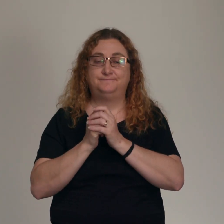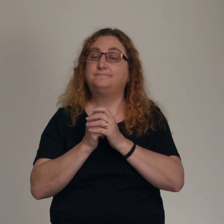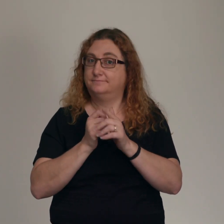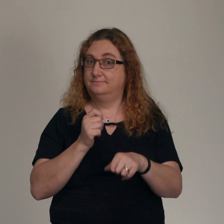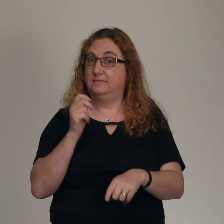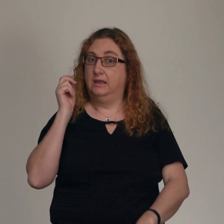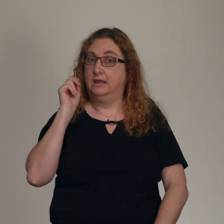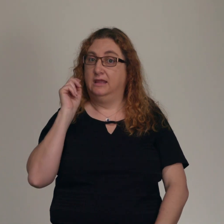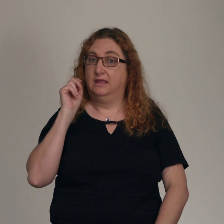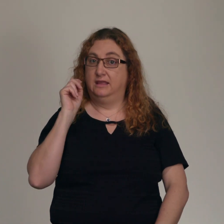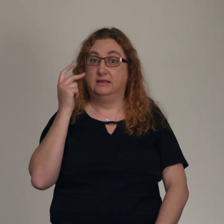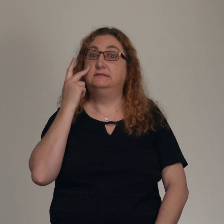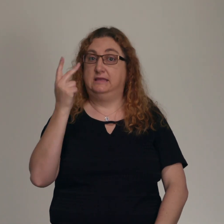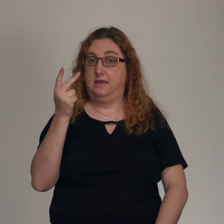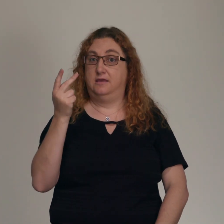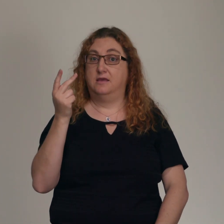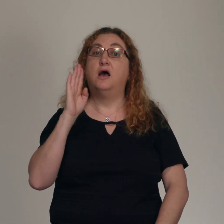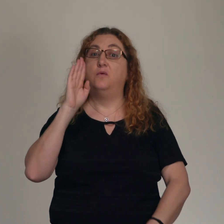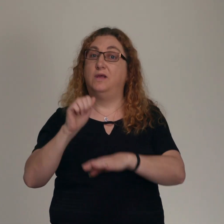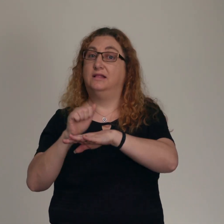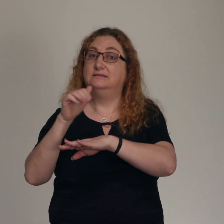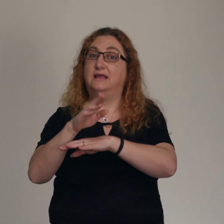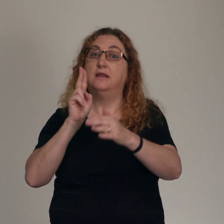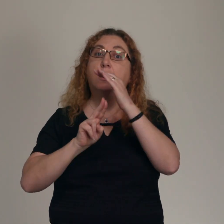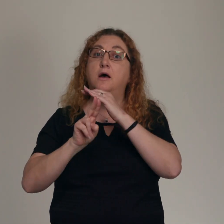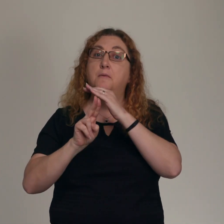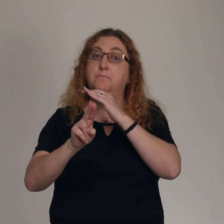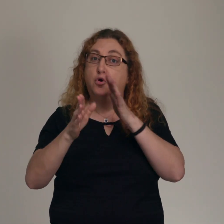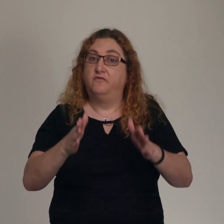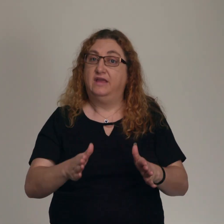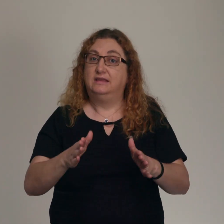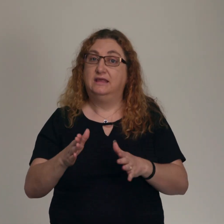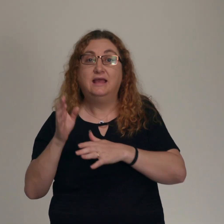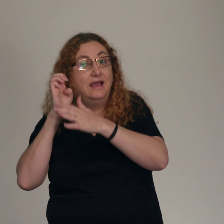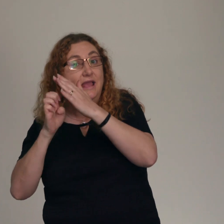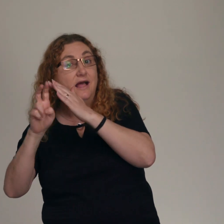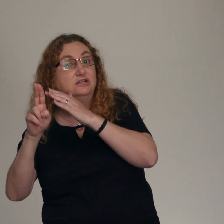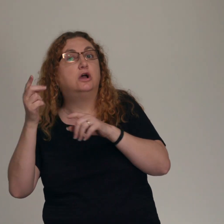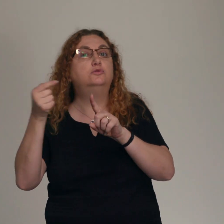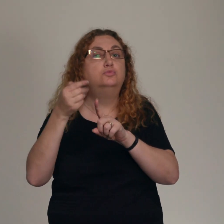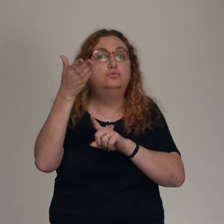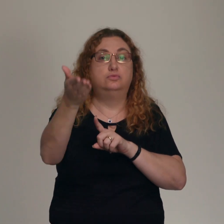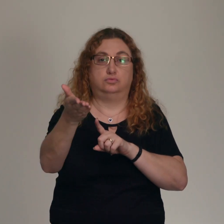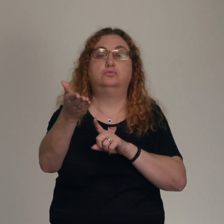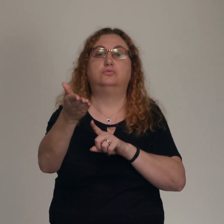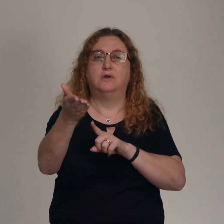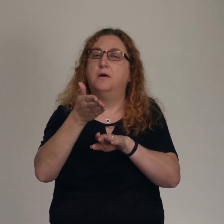I will send the prophet Elijah to you before that great and dreadful day of the Lord, that the day of the Lord comes. He will turn the